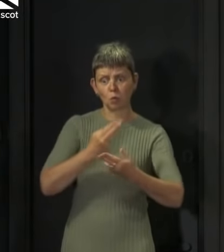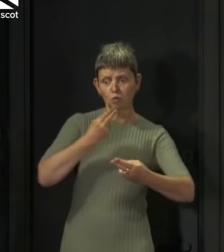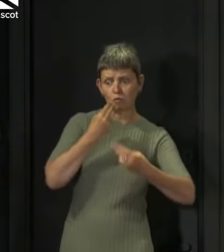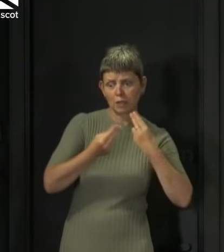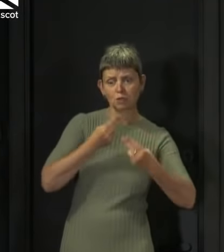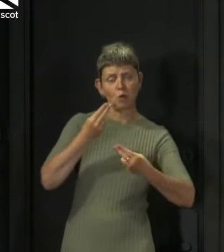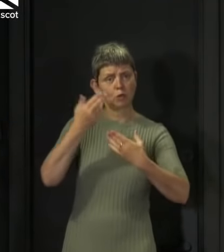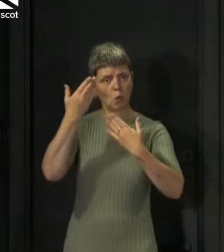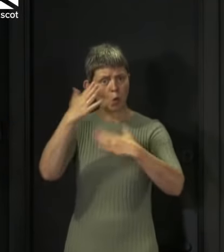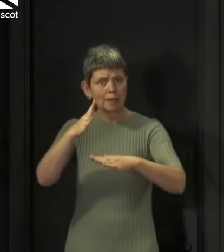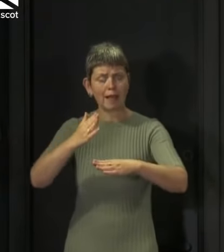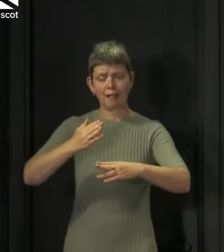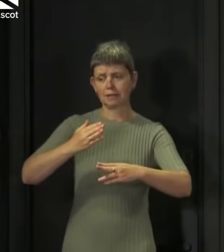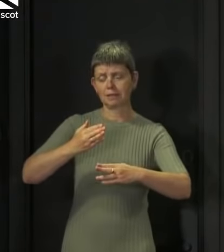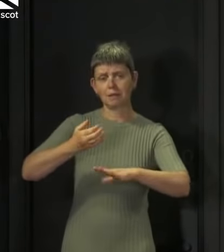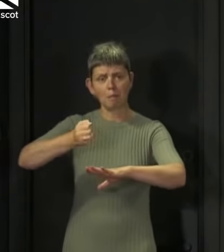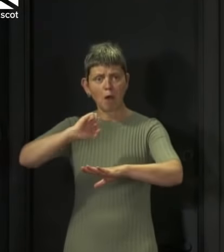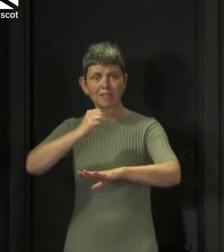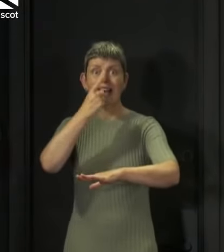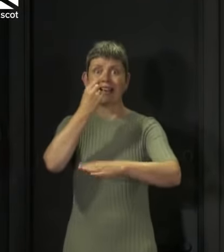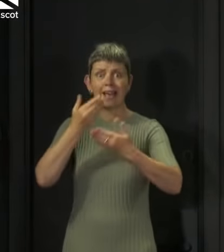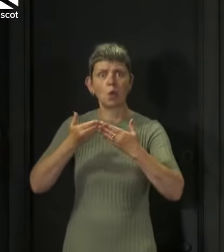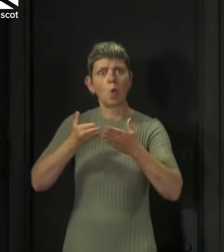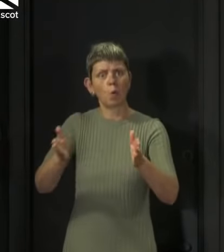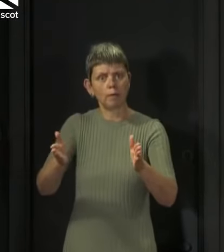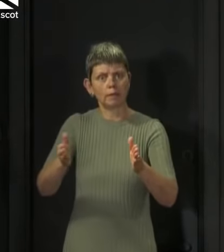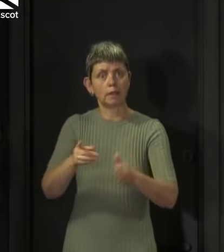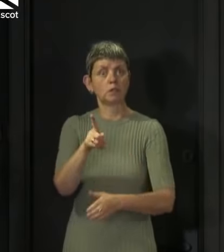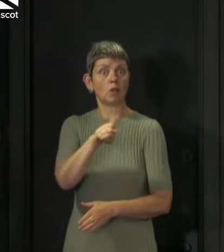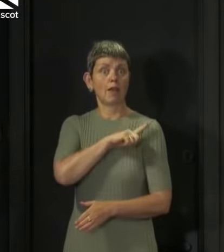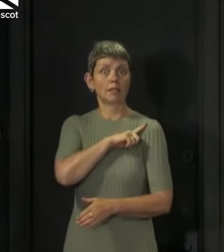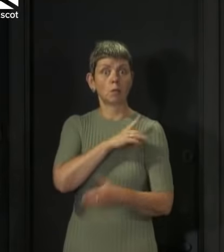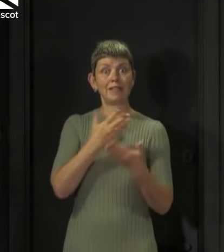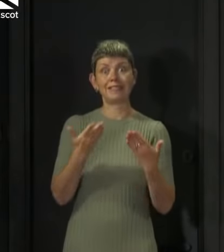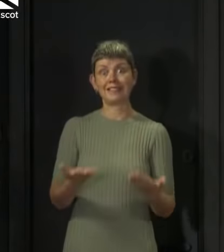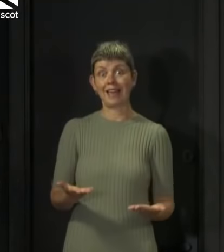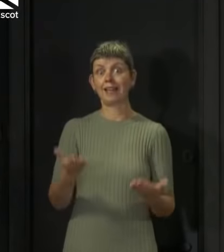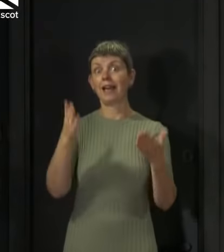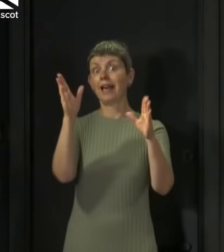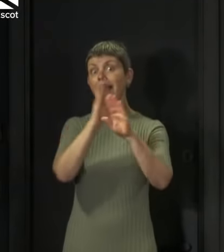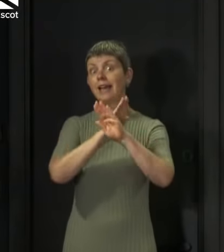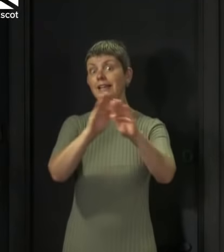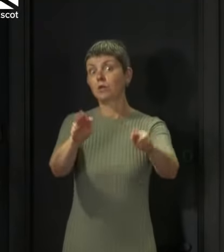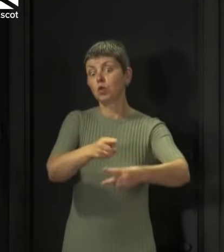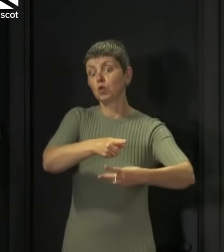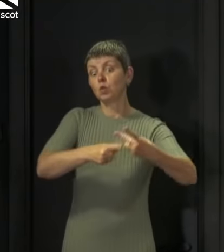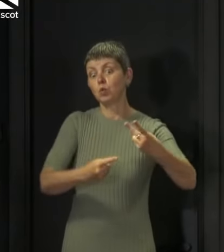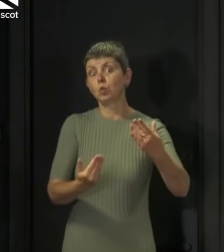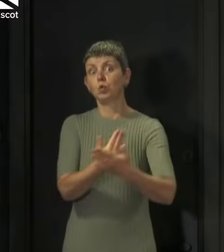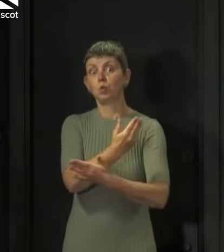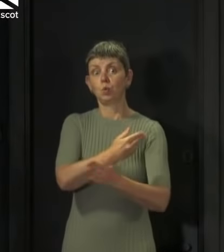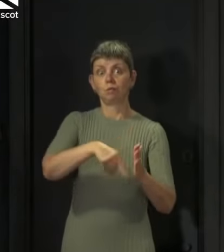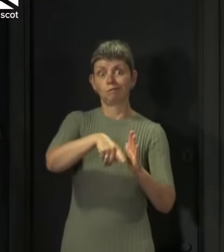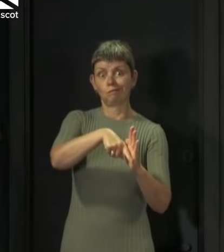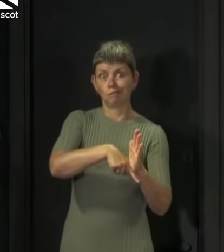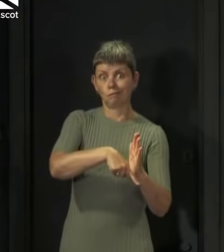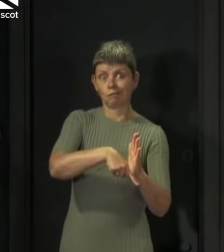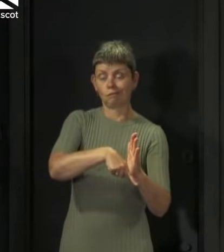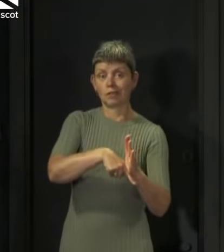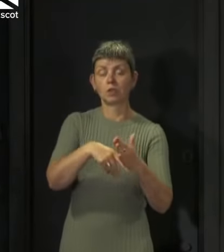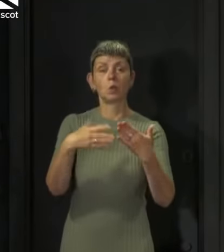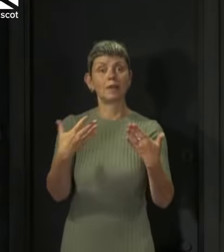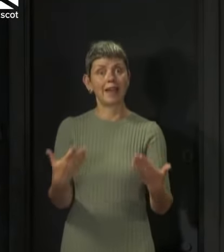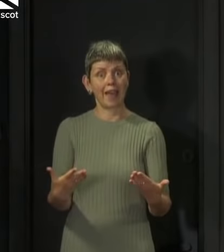to remain open. That's why today I'm announcing two further measures. The first is that we now intend